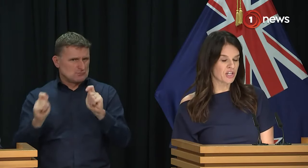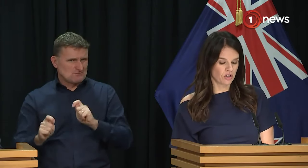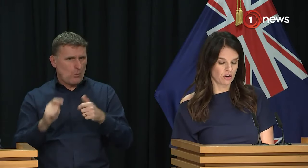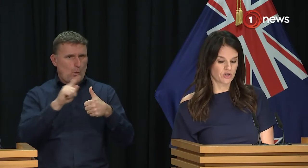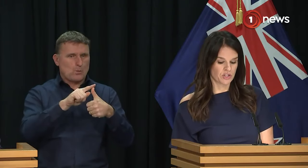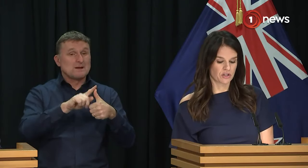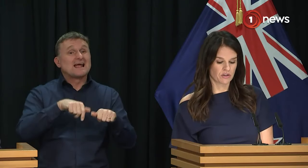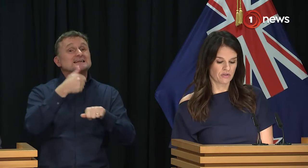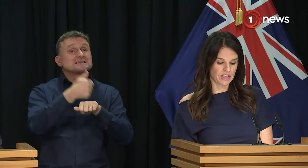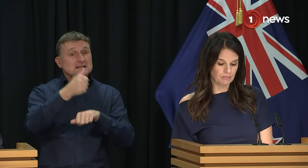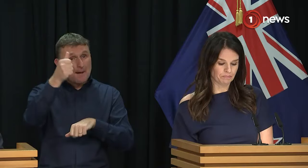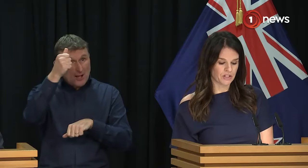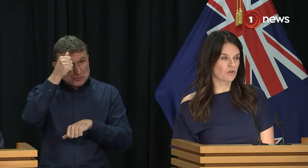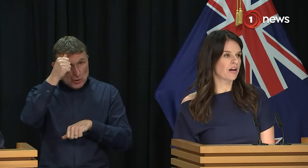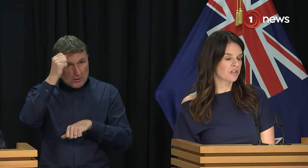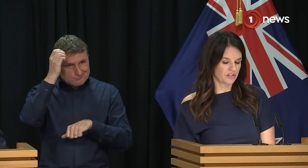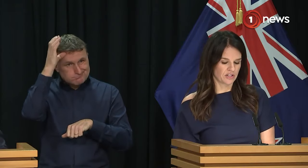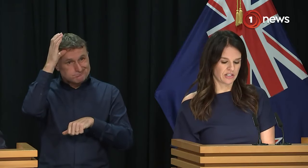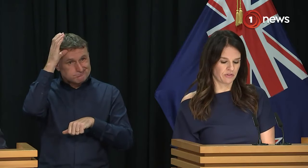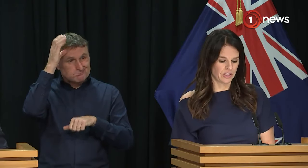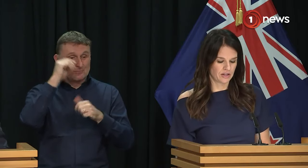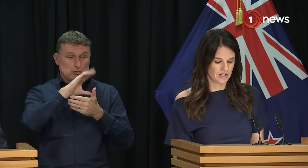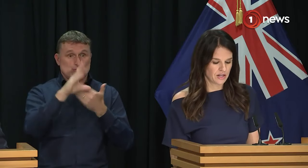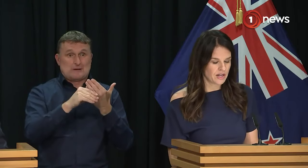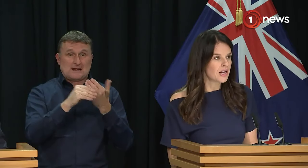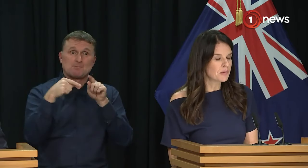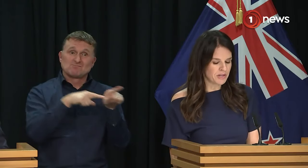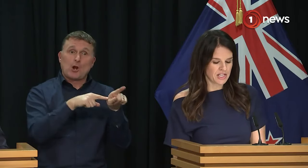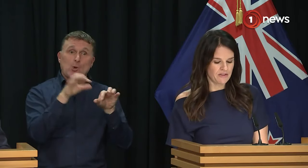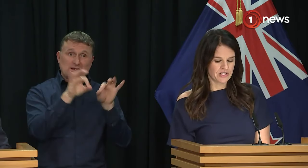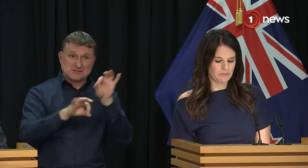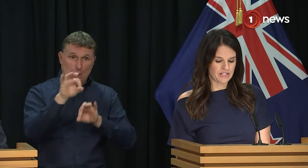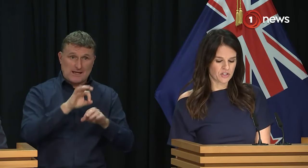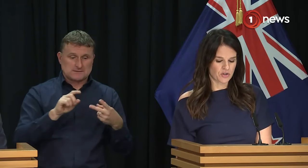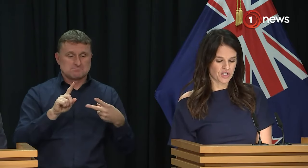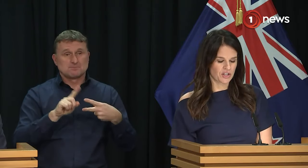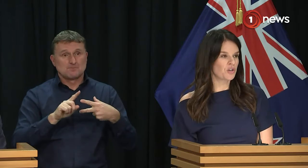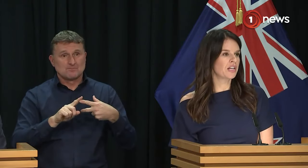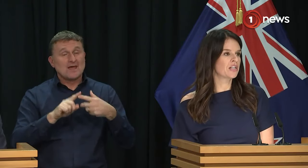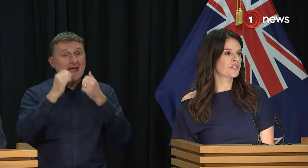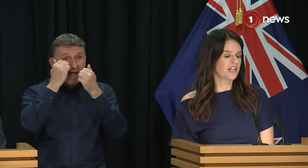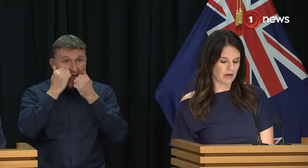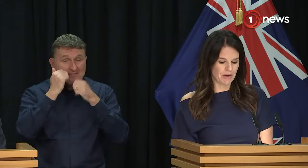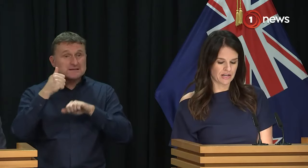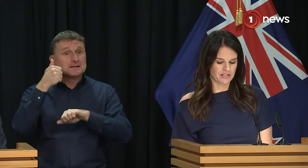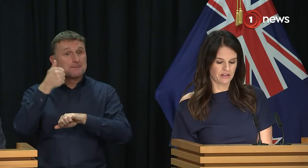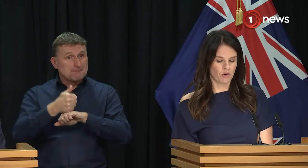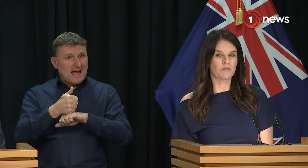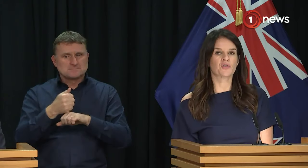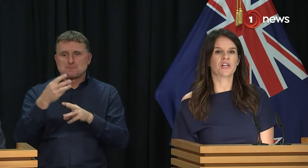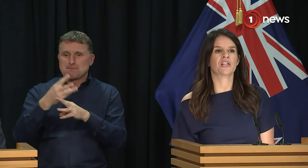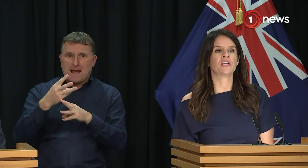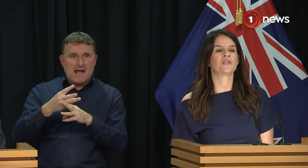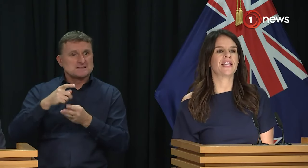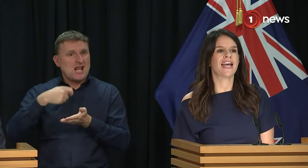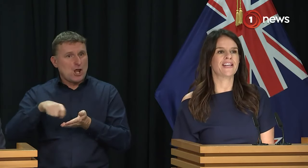establishing a knowledge-rich curriculum that is grounded in the science of learning, implementing evidence-based instruction in early literacy and mathematics in